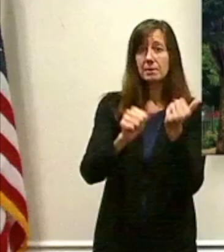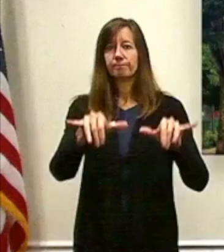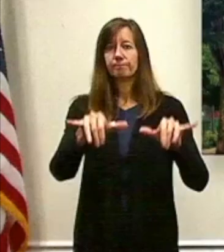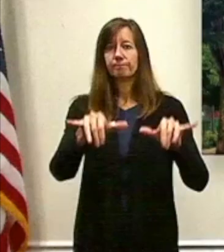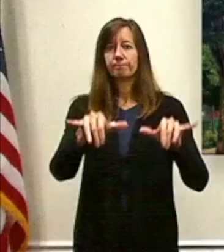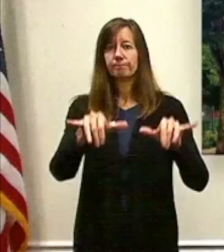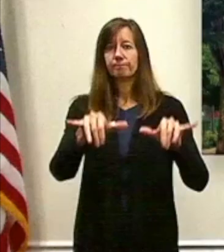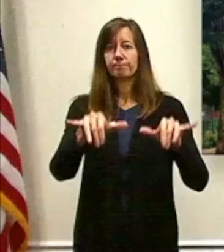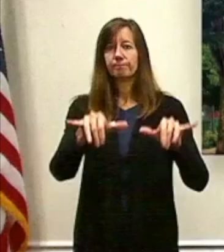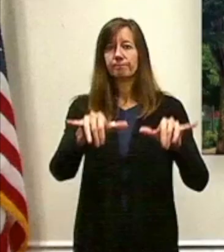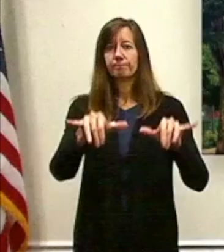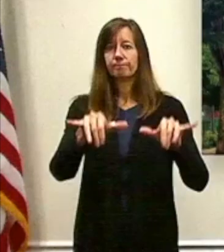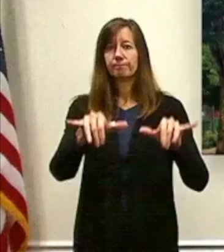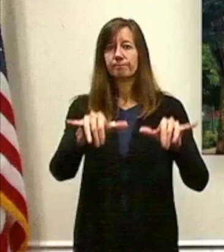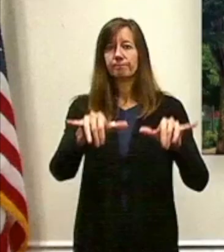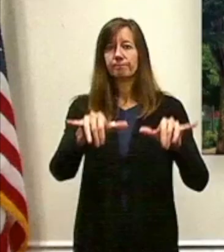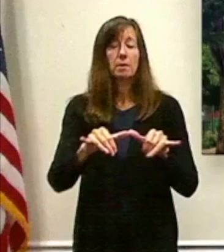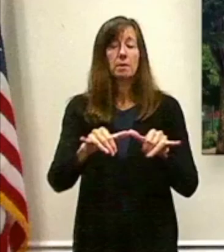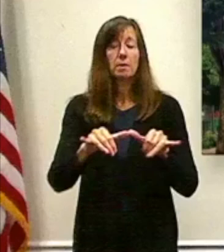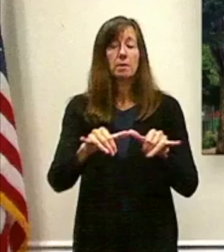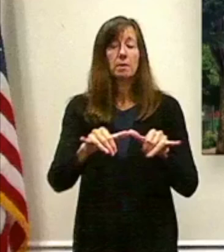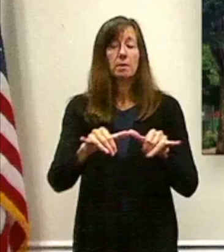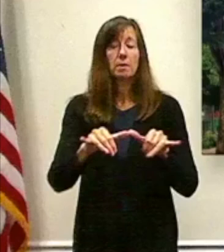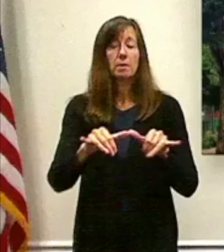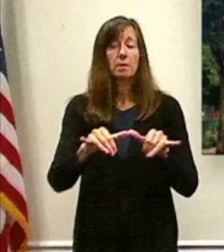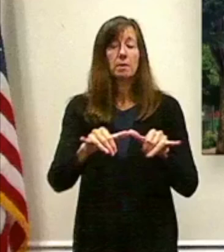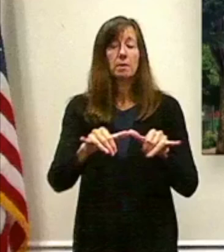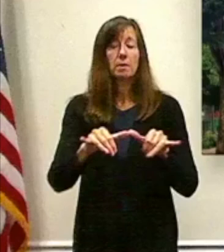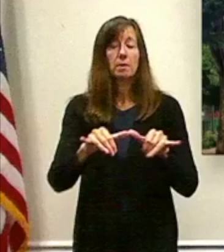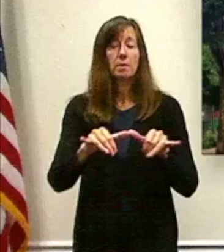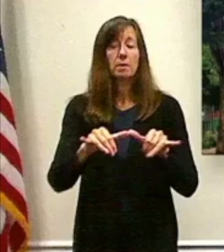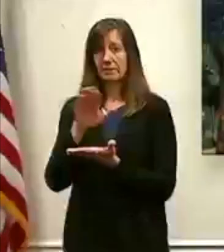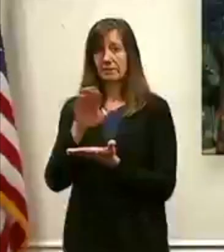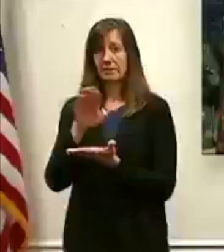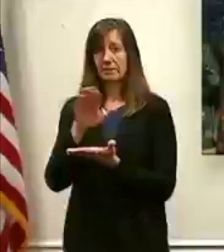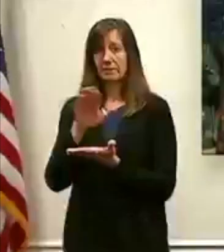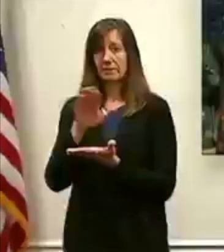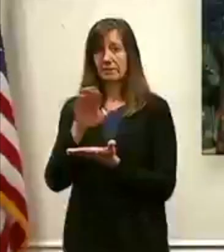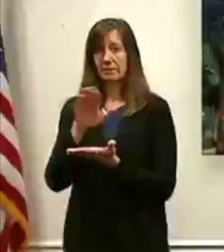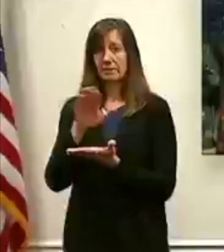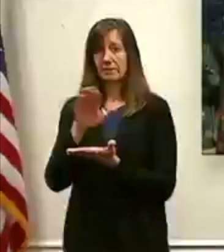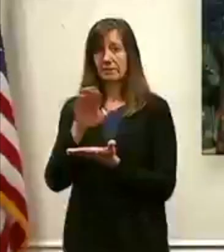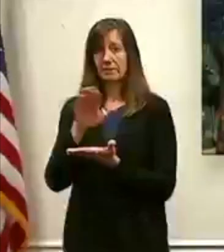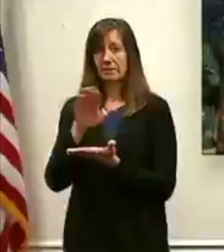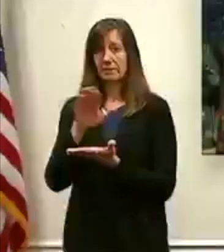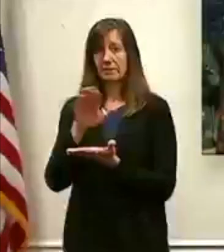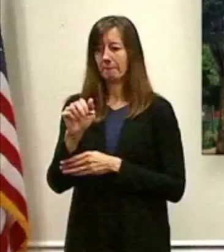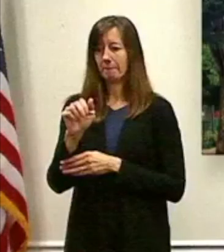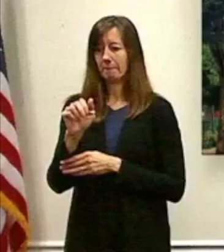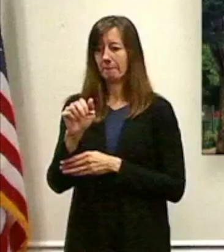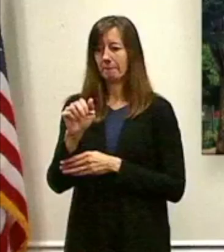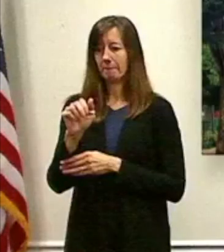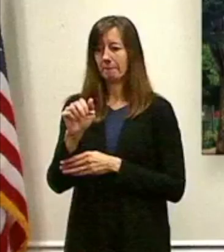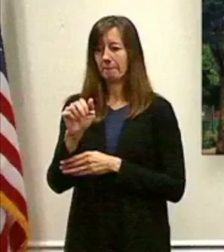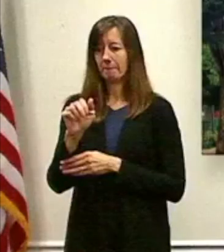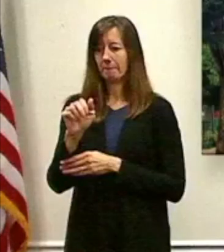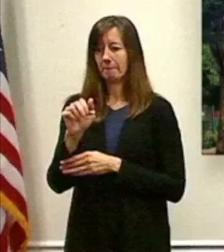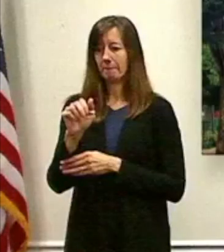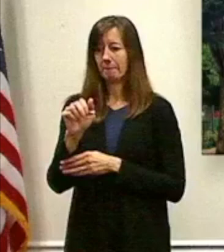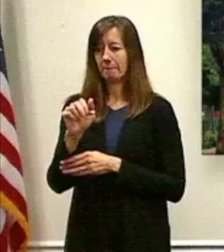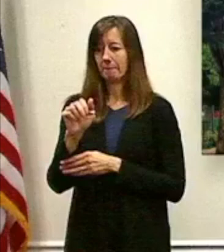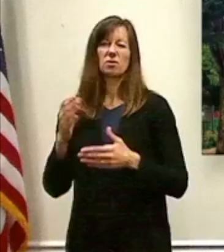Our recovery coaches embedded on Main Street. We're actually expanding that capacity with recovery coaches.